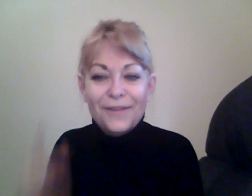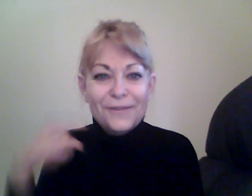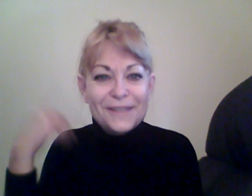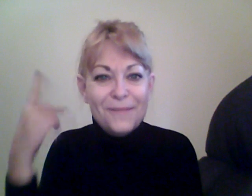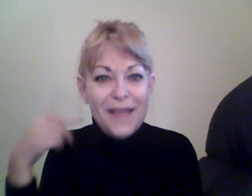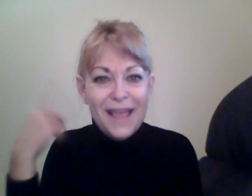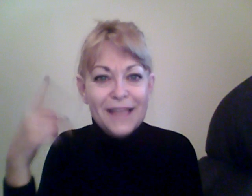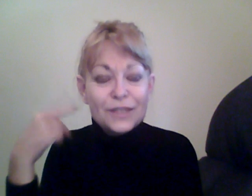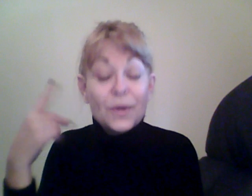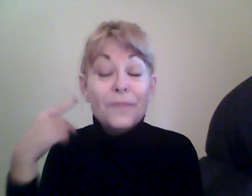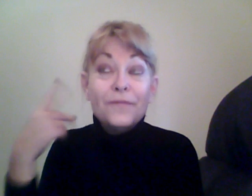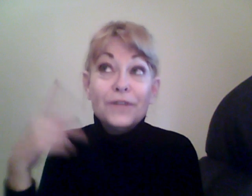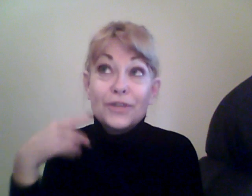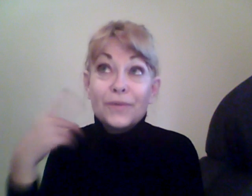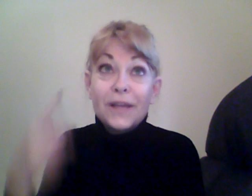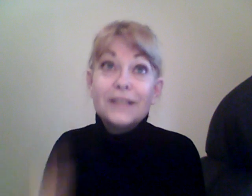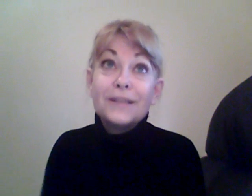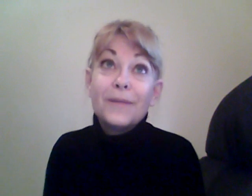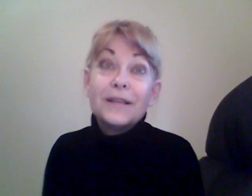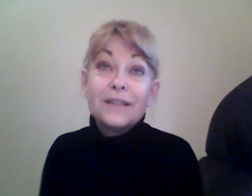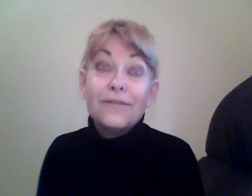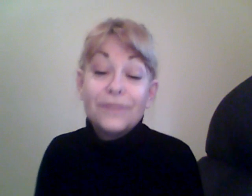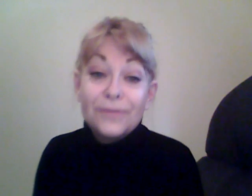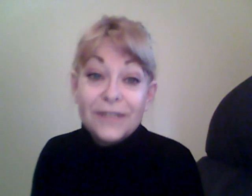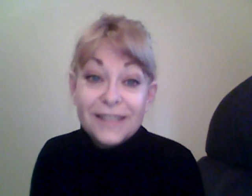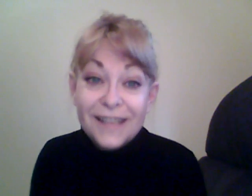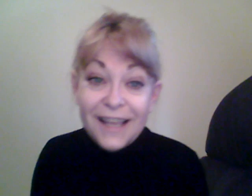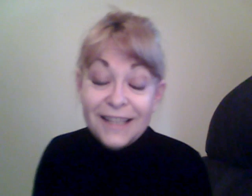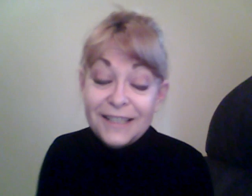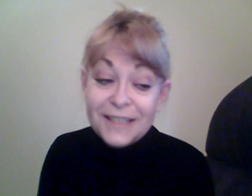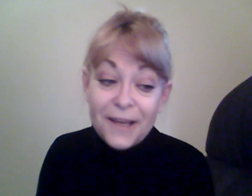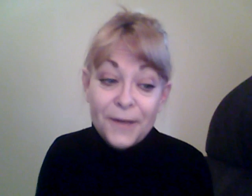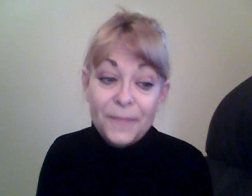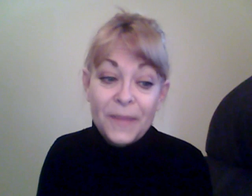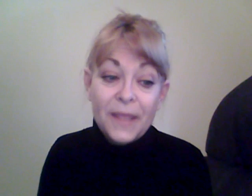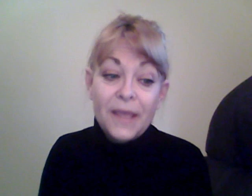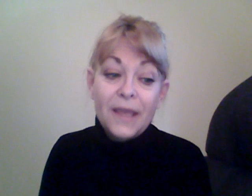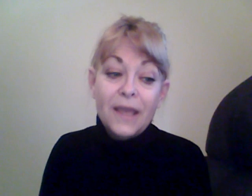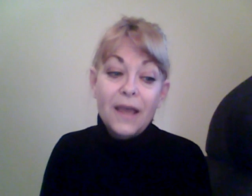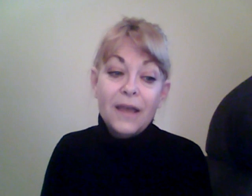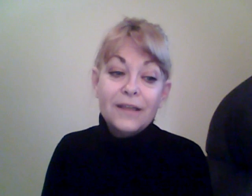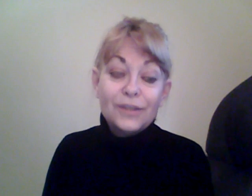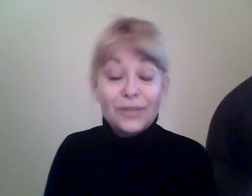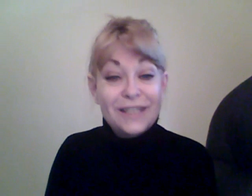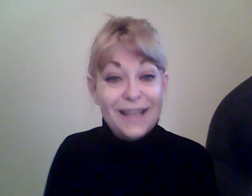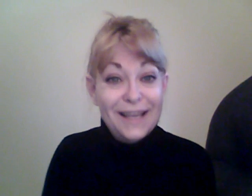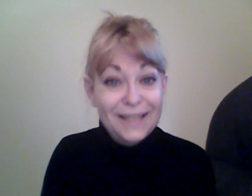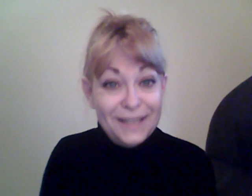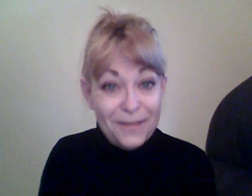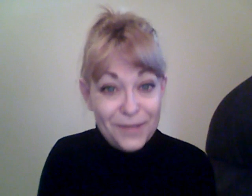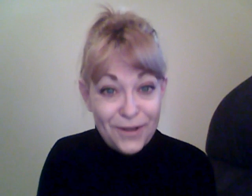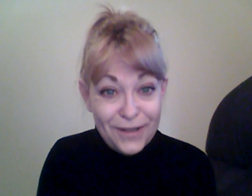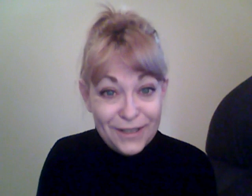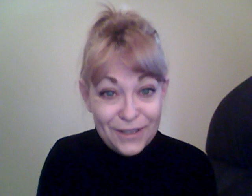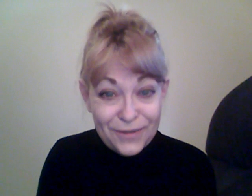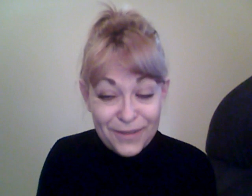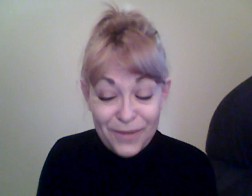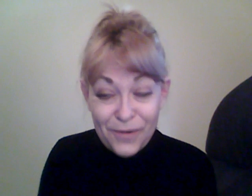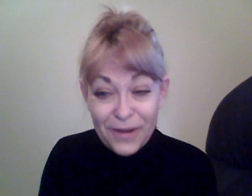though it's in my head. So, I'm visualizing myself do it. And, uh, so today I ended up starting to do some yoga.